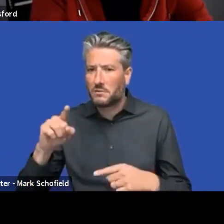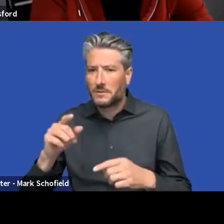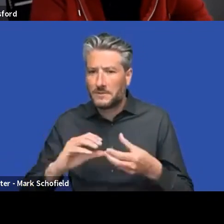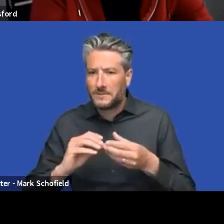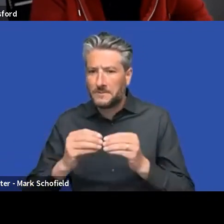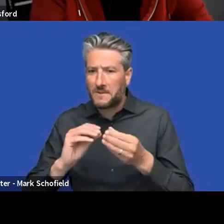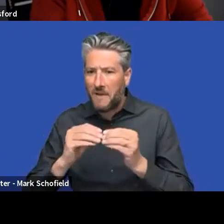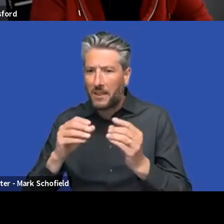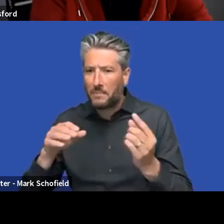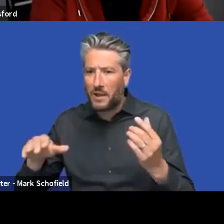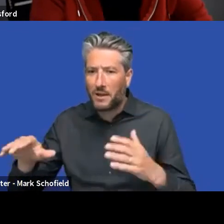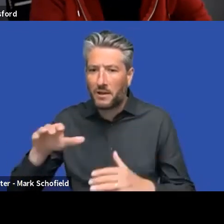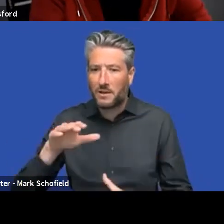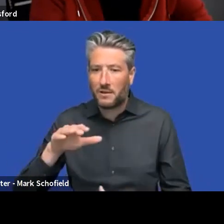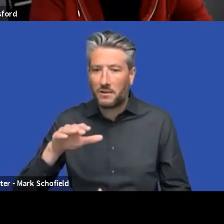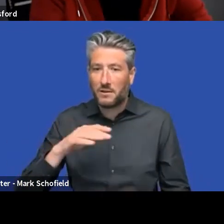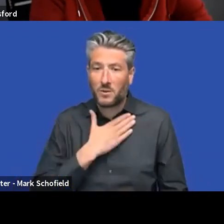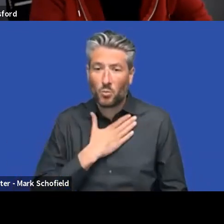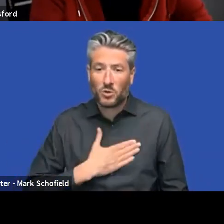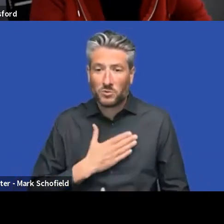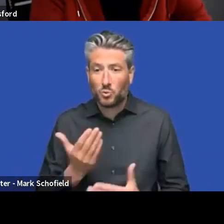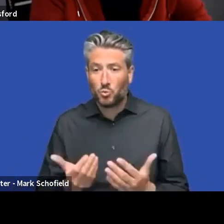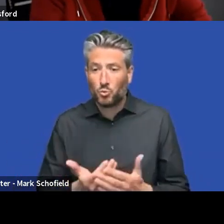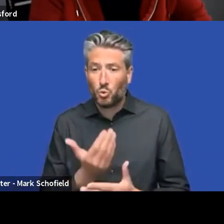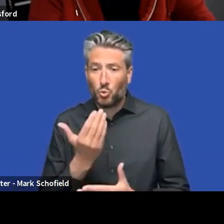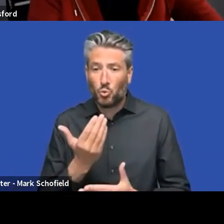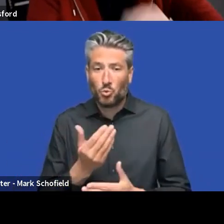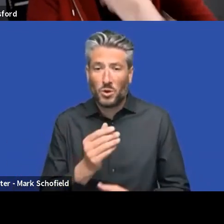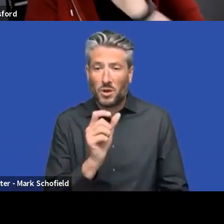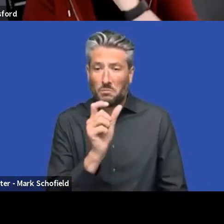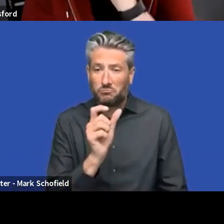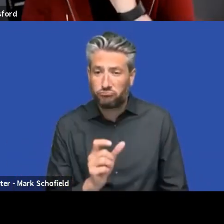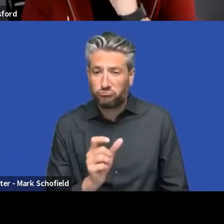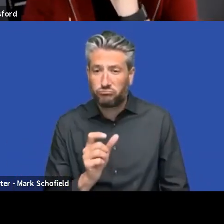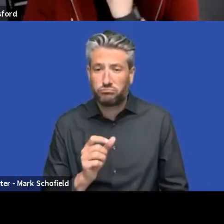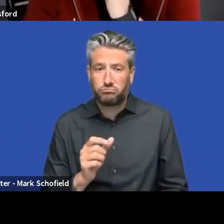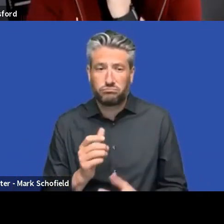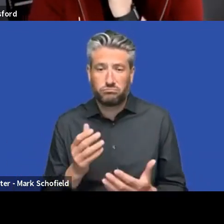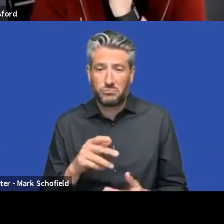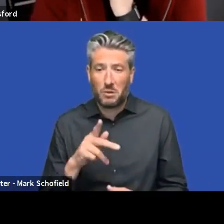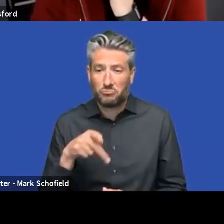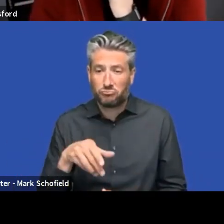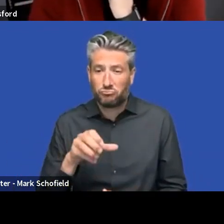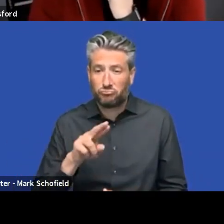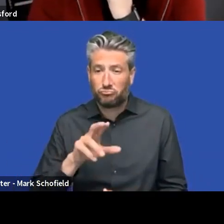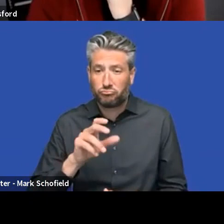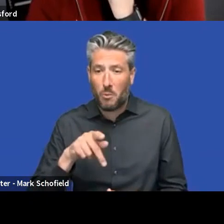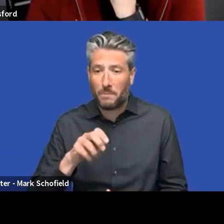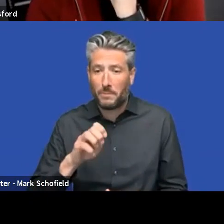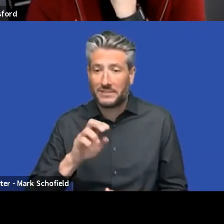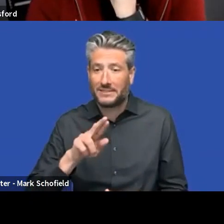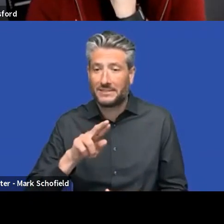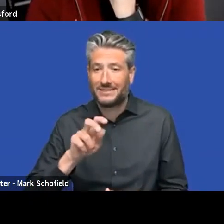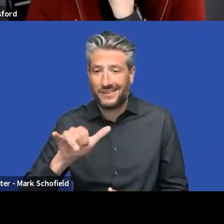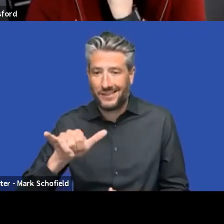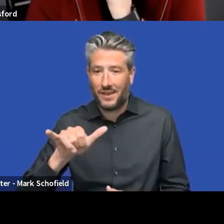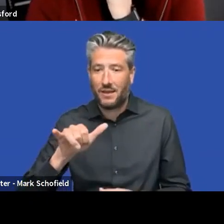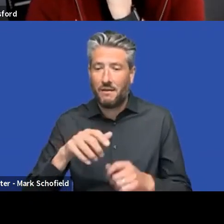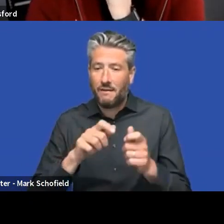uh, property editor or changing the, the back office, I really hope we get to a place where it's easily,